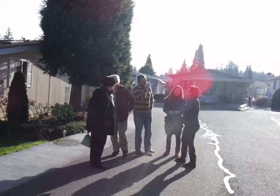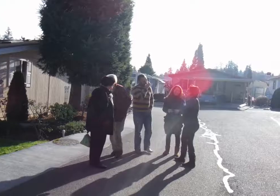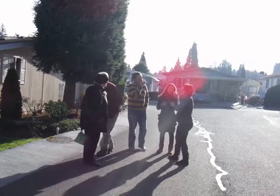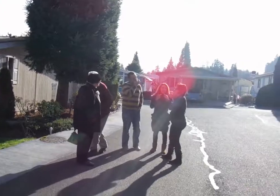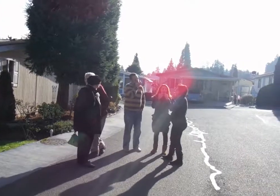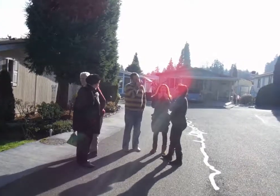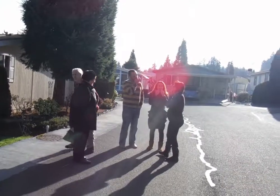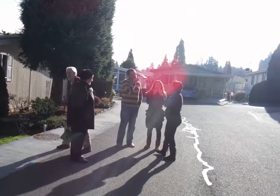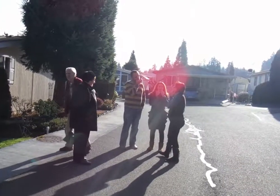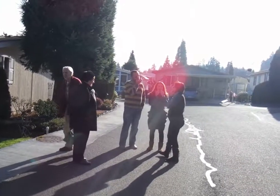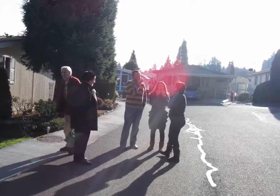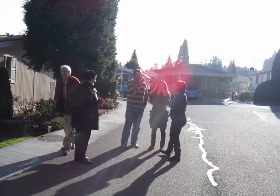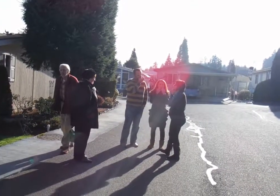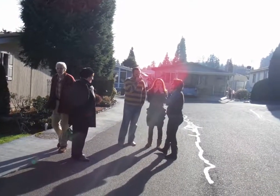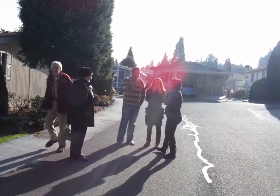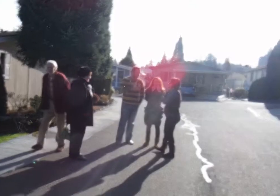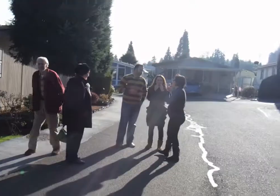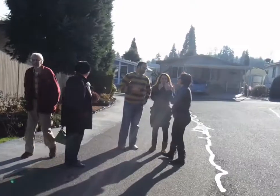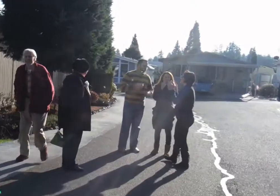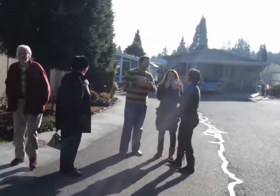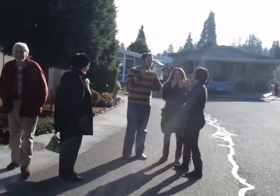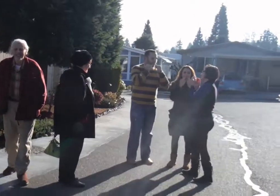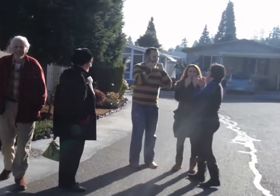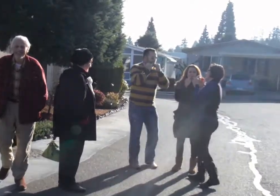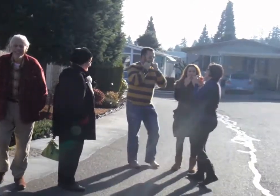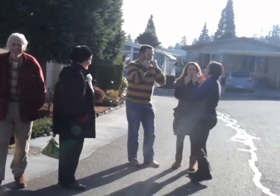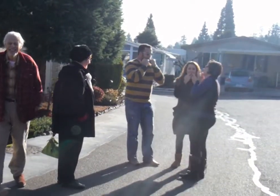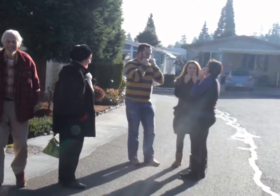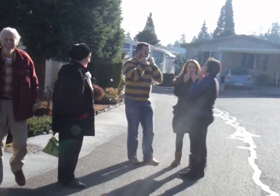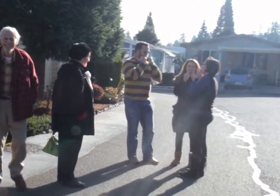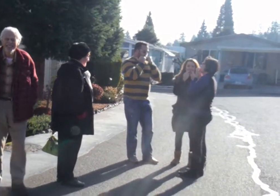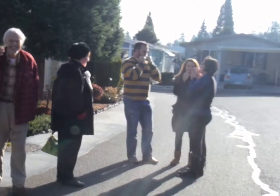He's giving lessons on whistling here.